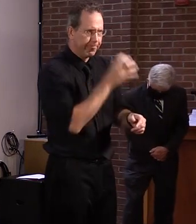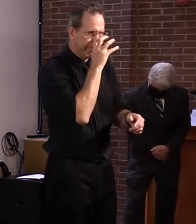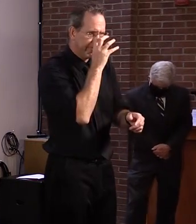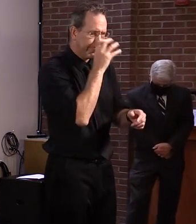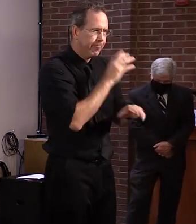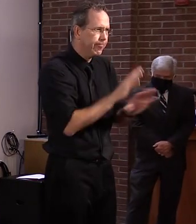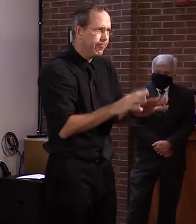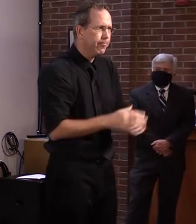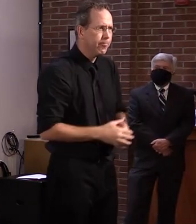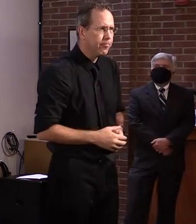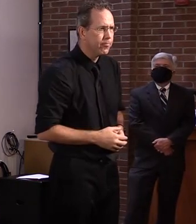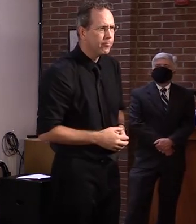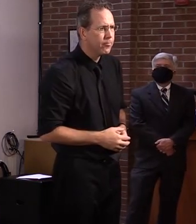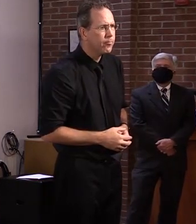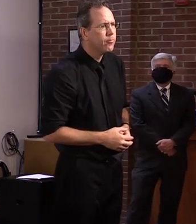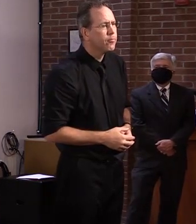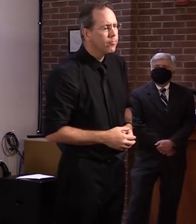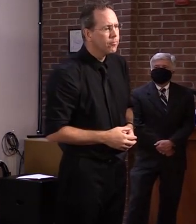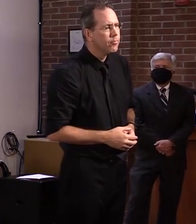uh, our, um,